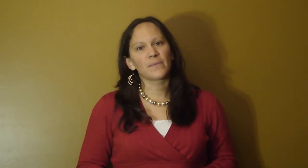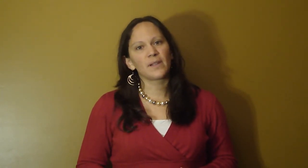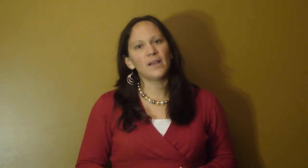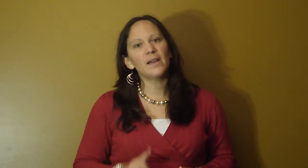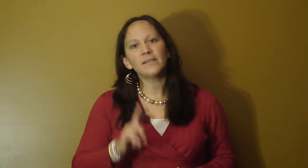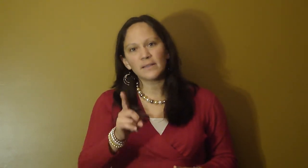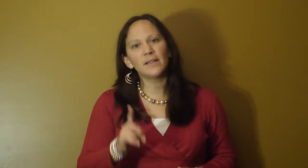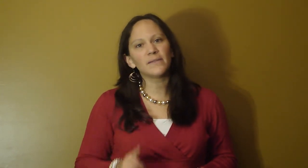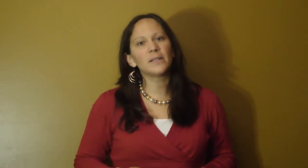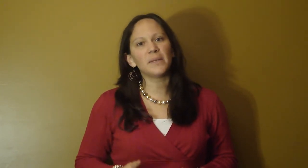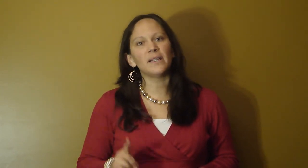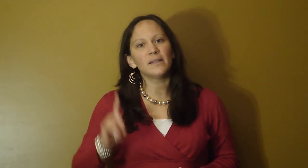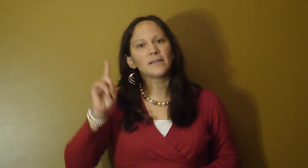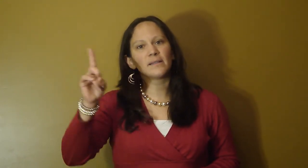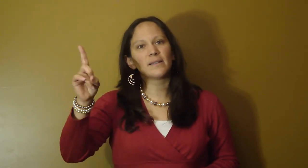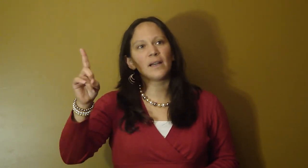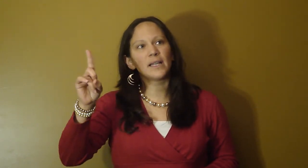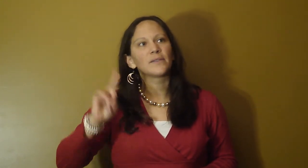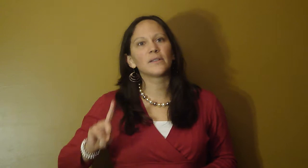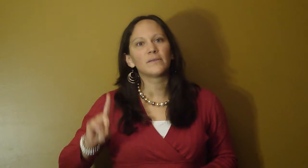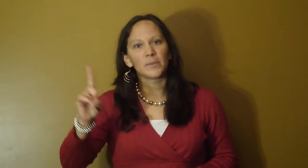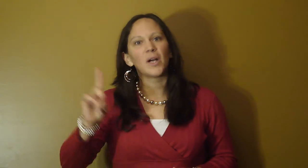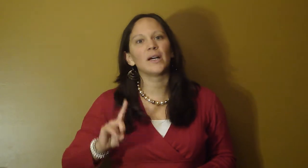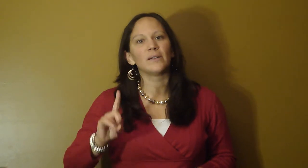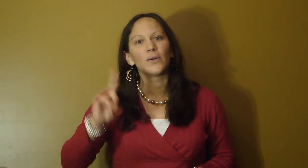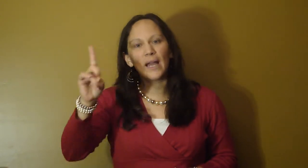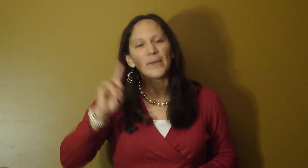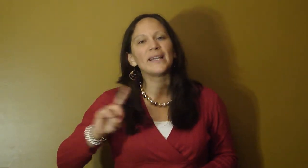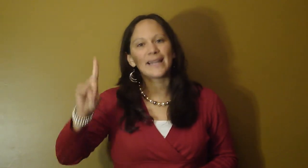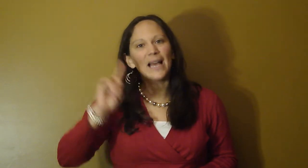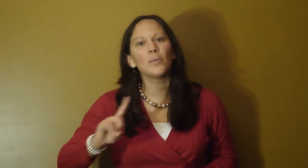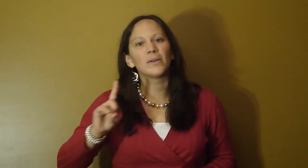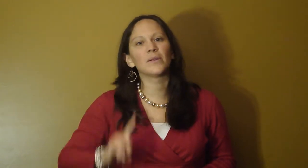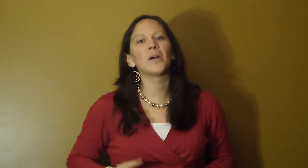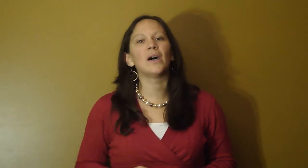And love can be a gift from God or we can get help from God.